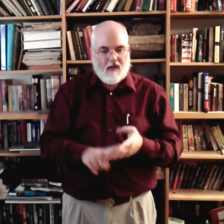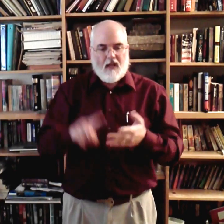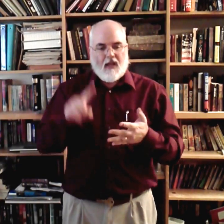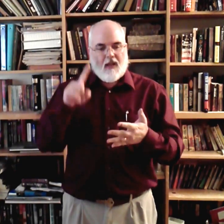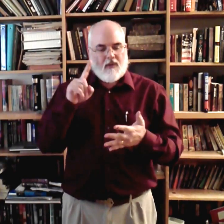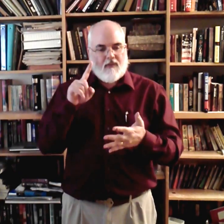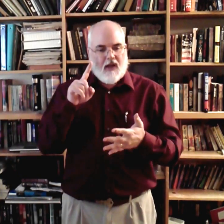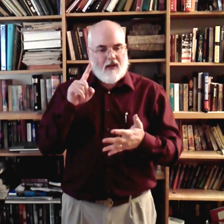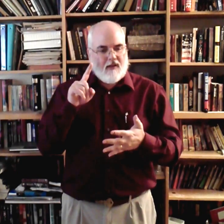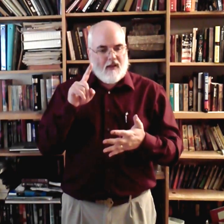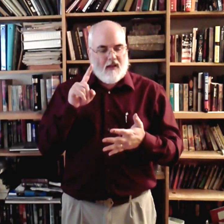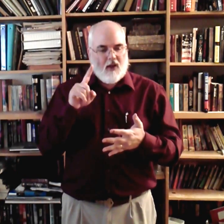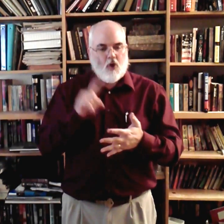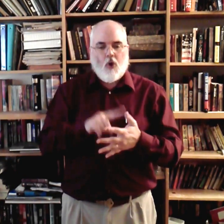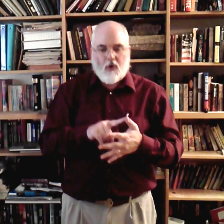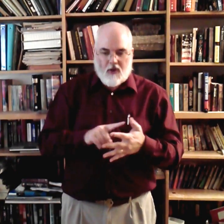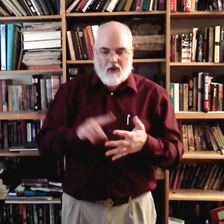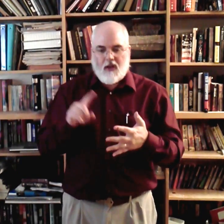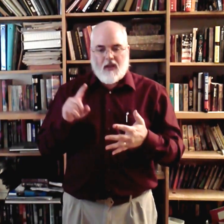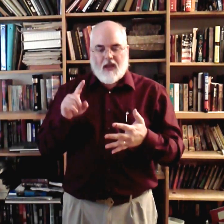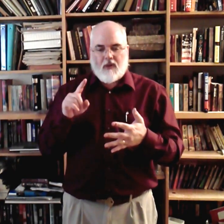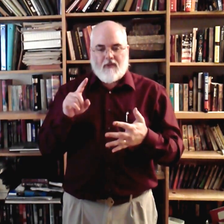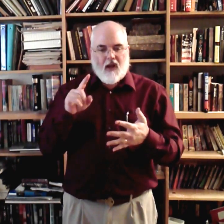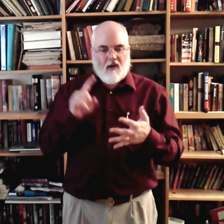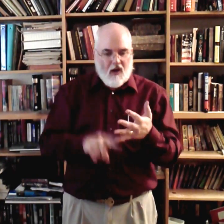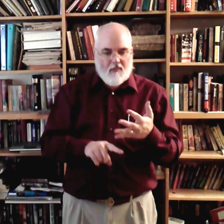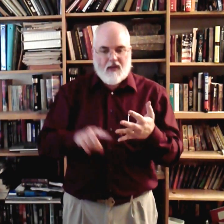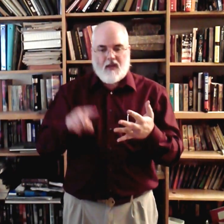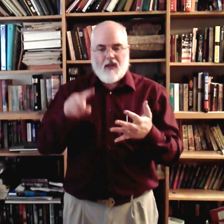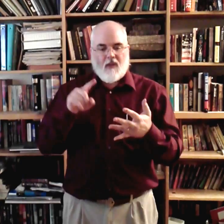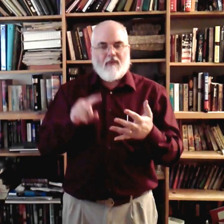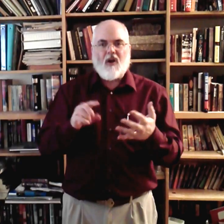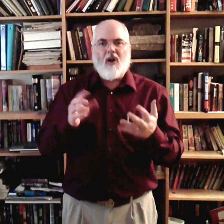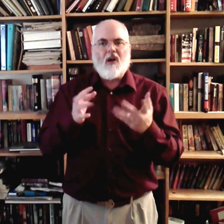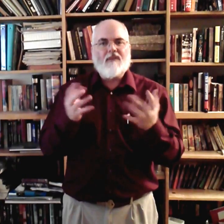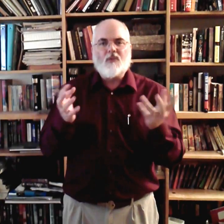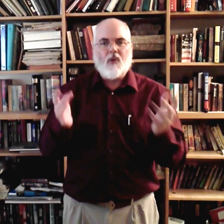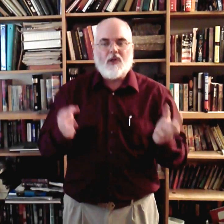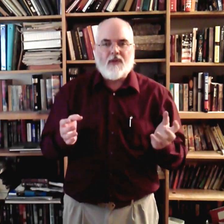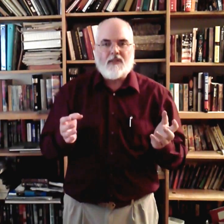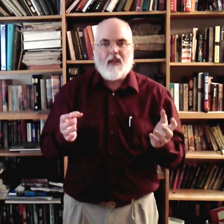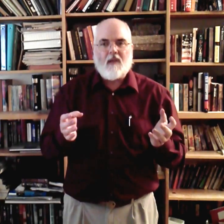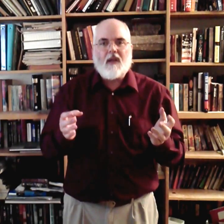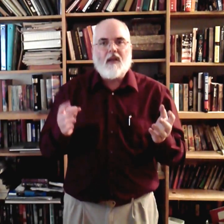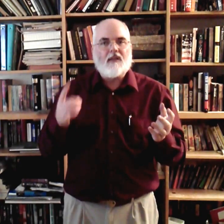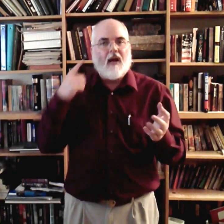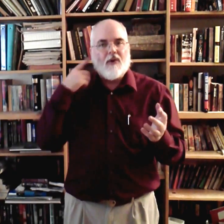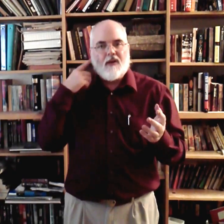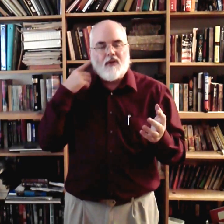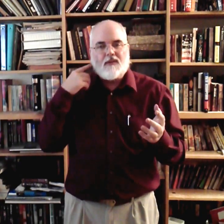and we've got choral and we've got harmony. We've got all of these words for singing because our ears